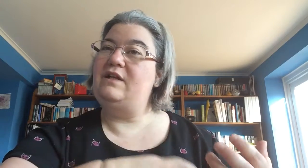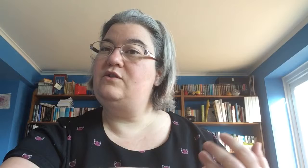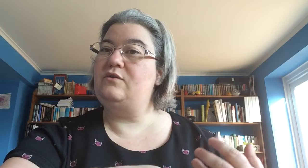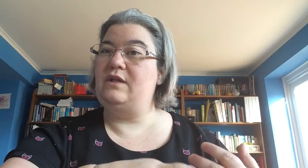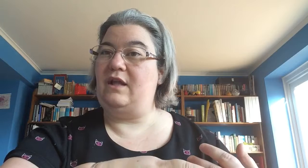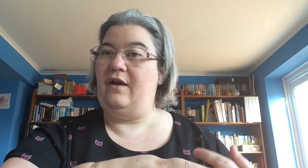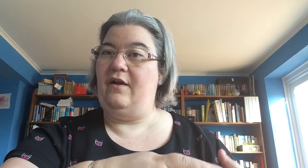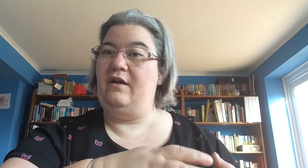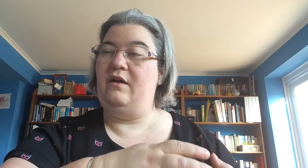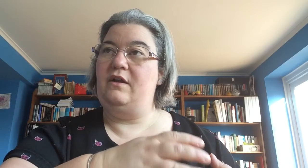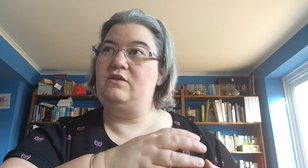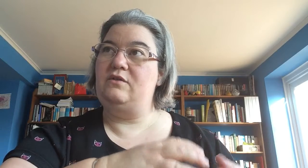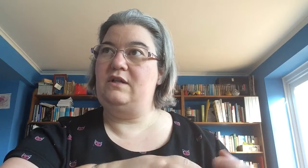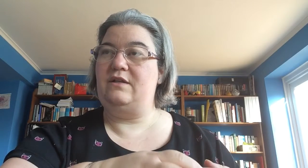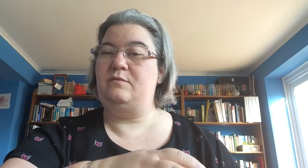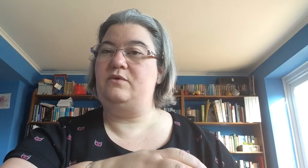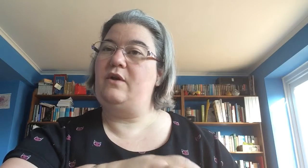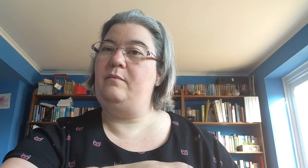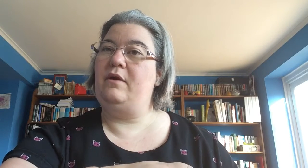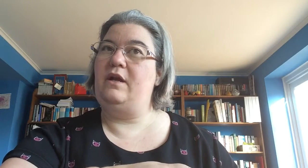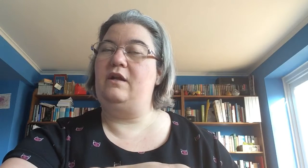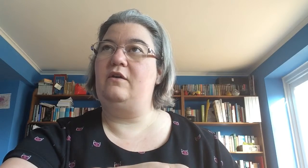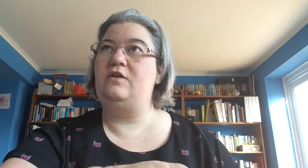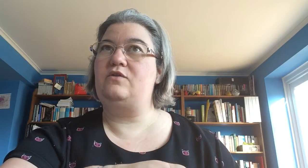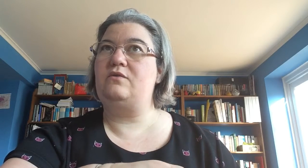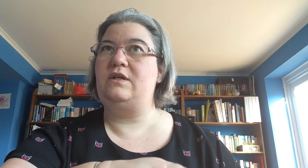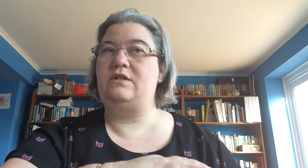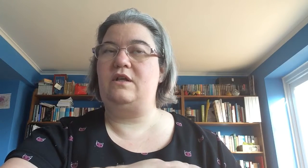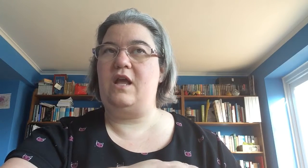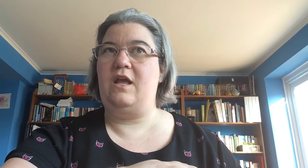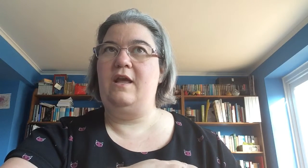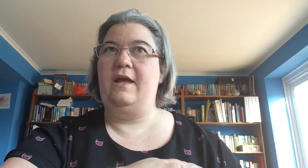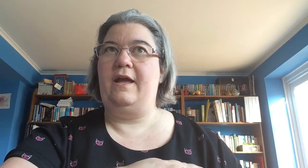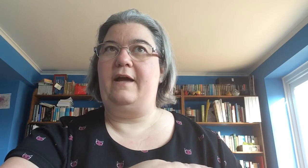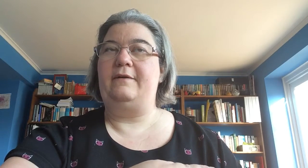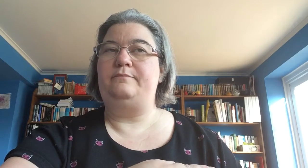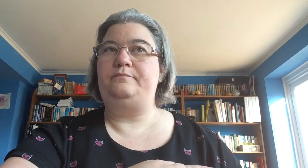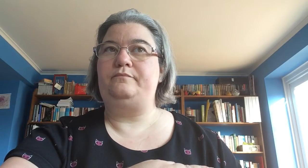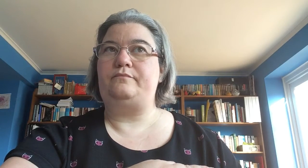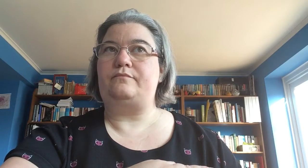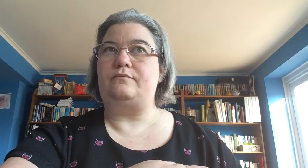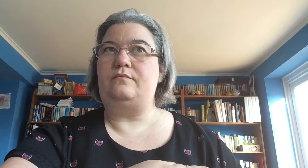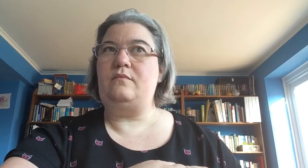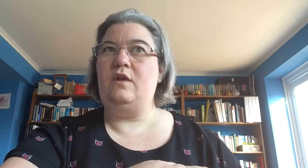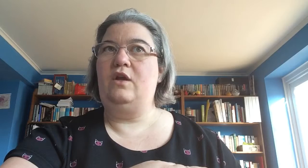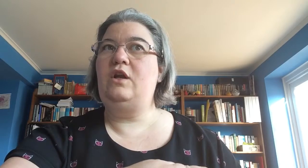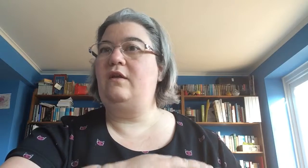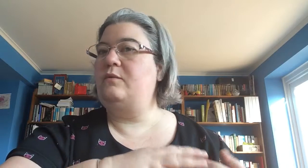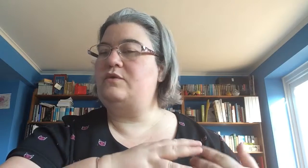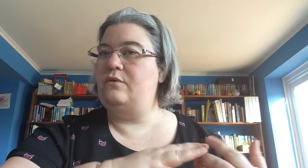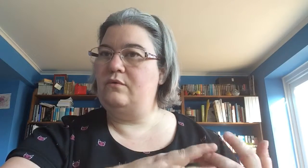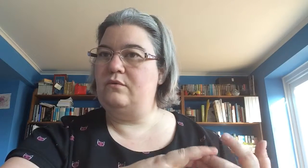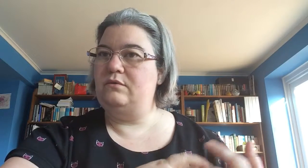really enjoyed that. I enjoyed that. double timeline, and I enjoyed the, you know, it wasn't all